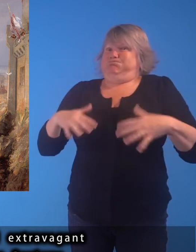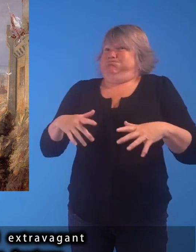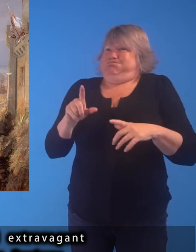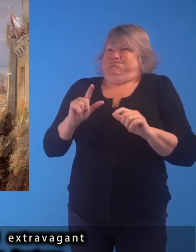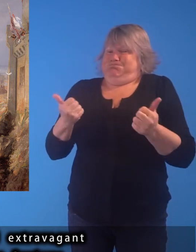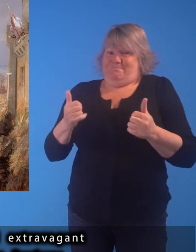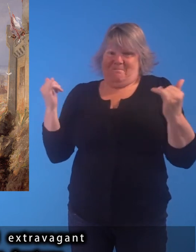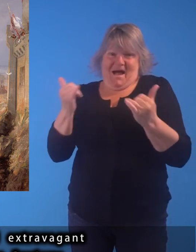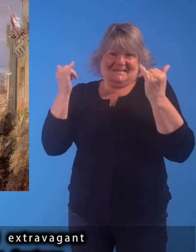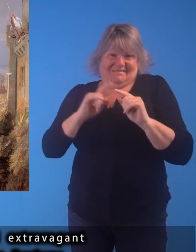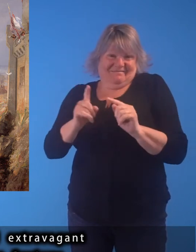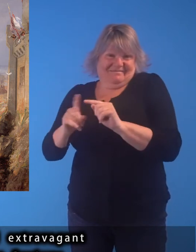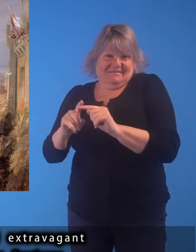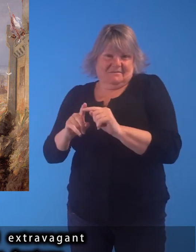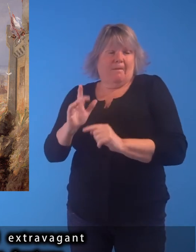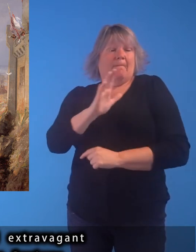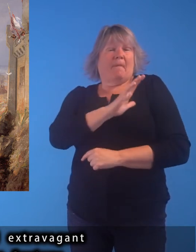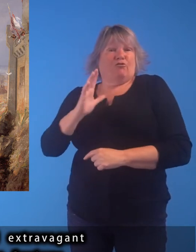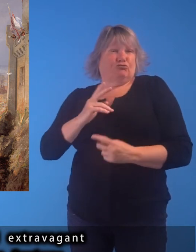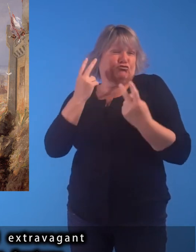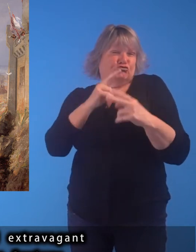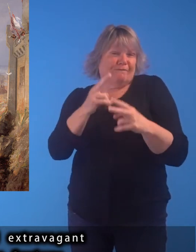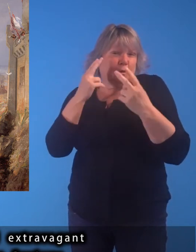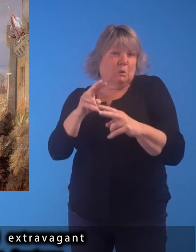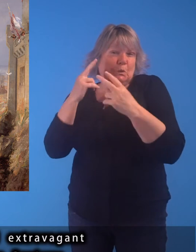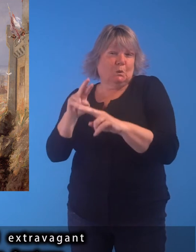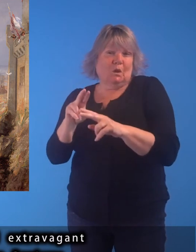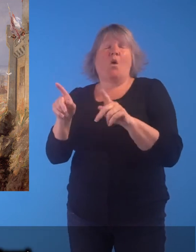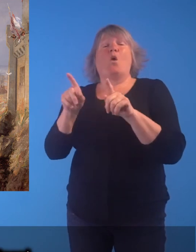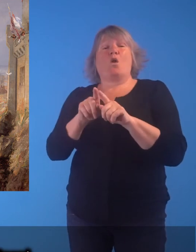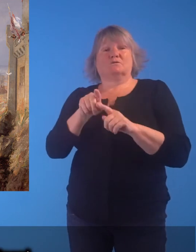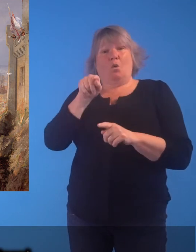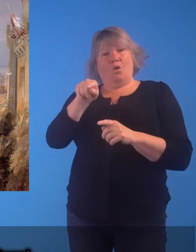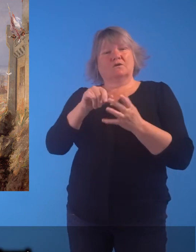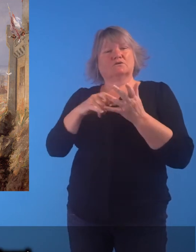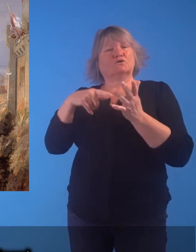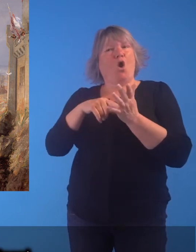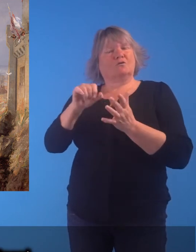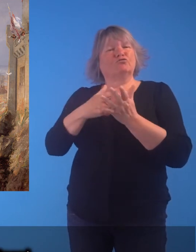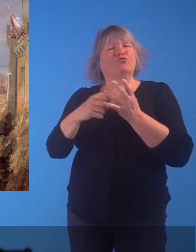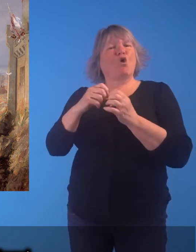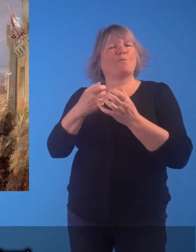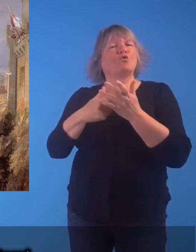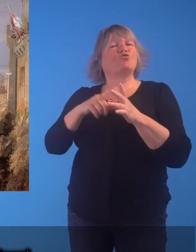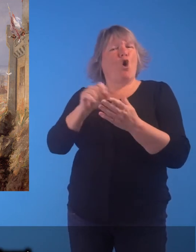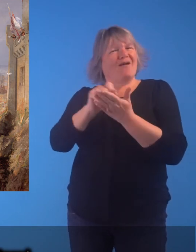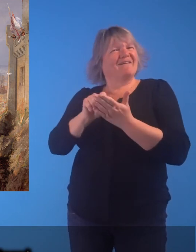military reviews, and even a performance of Scott's Rob Roy